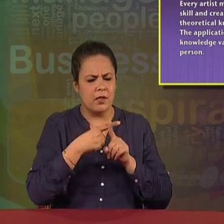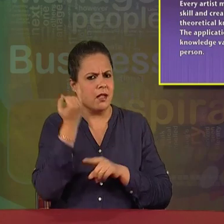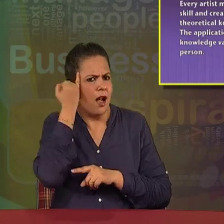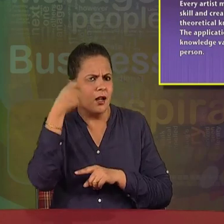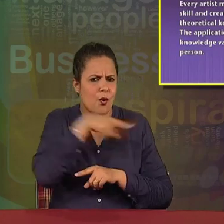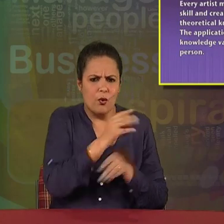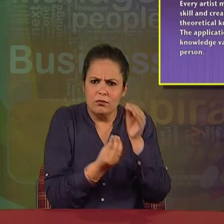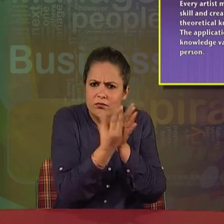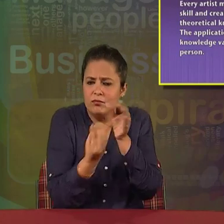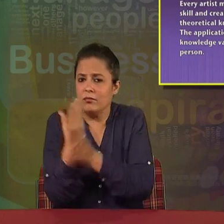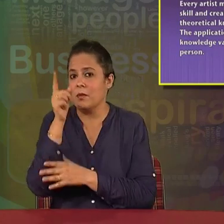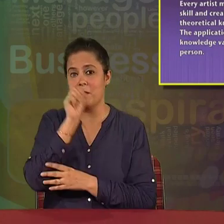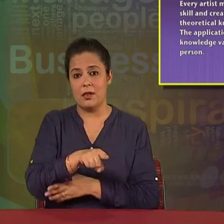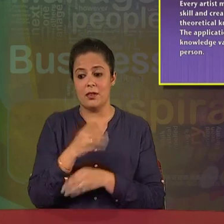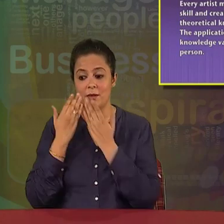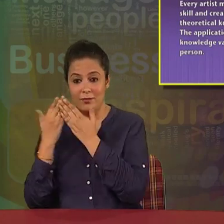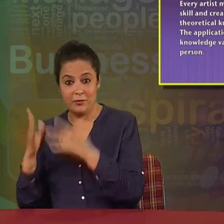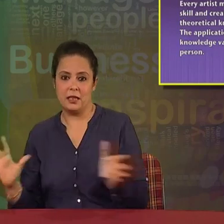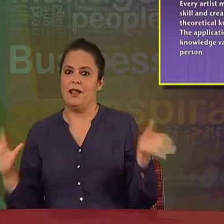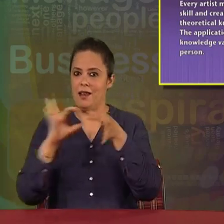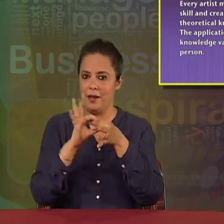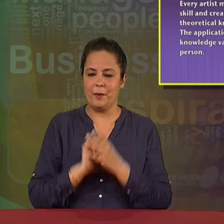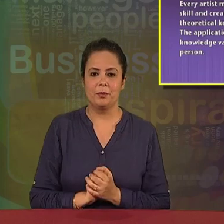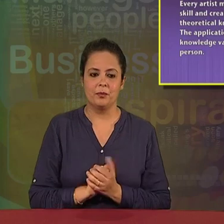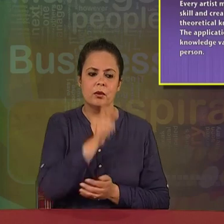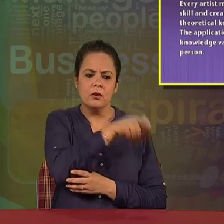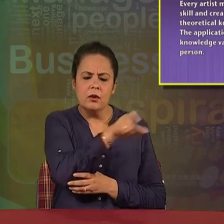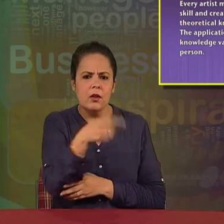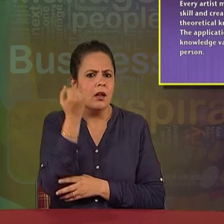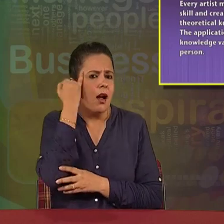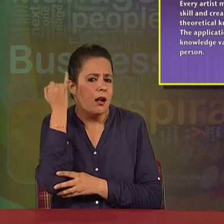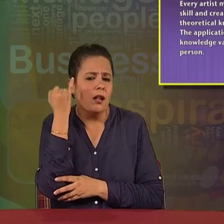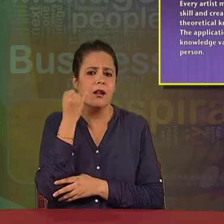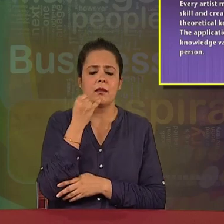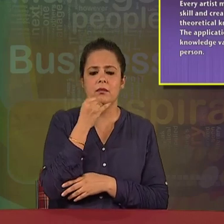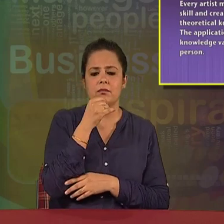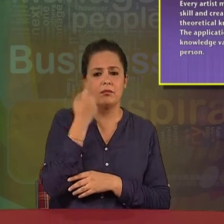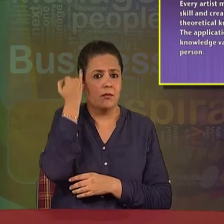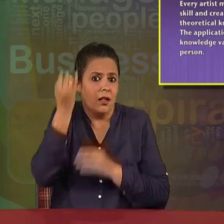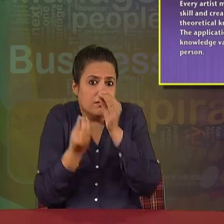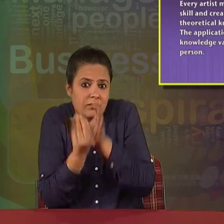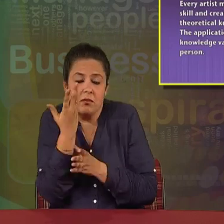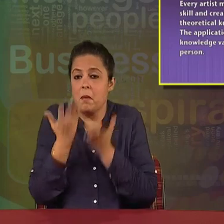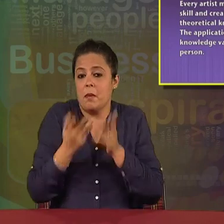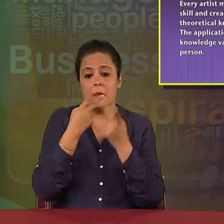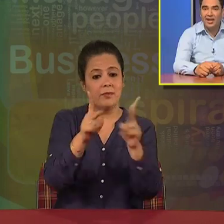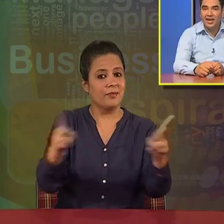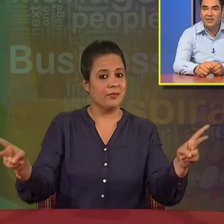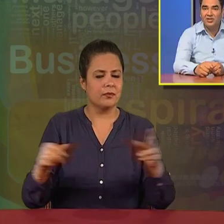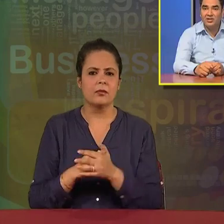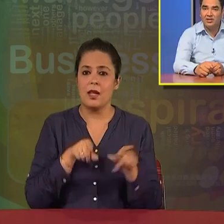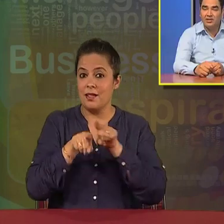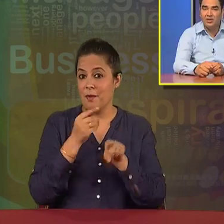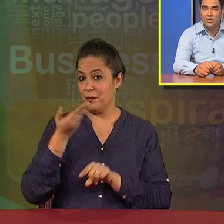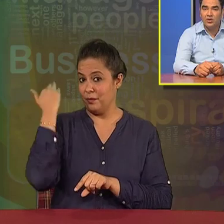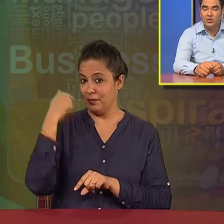apply the theoretical knowledge of art. The application and use of this knowledge varies from person to person. As